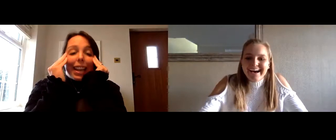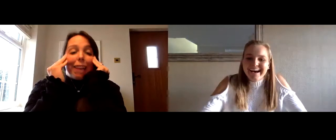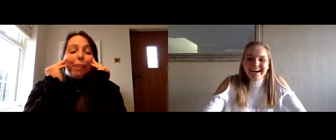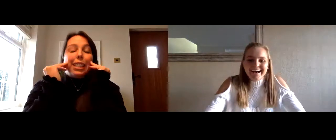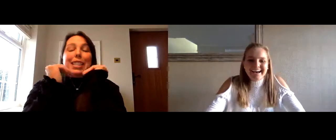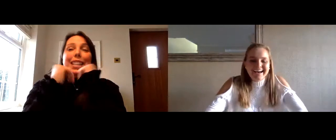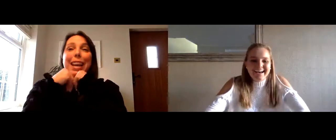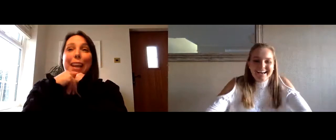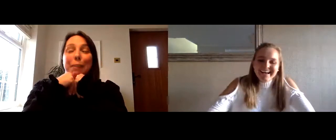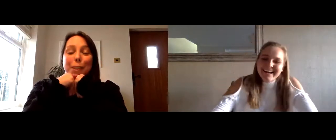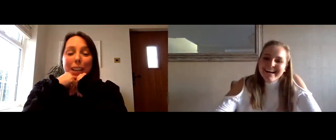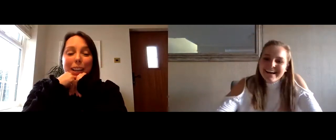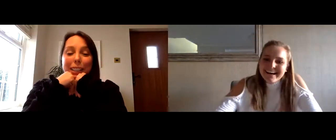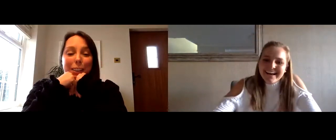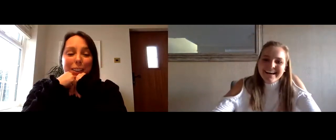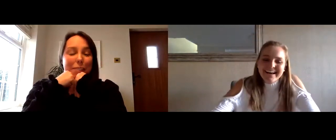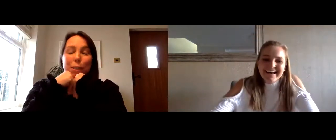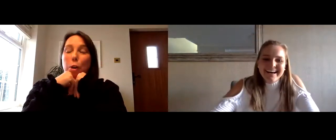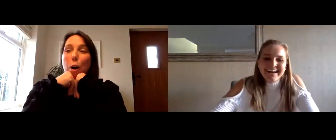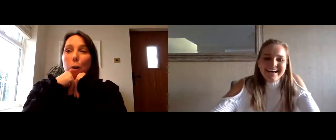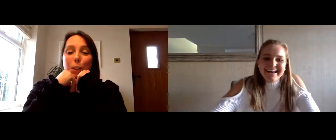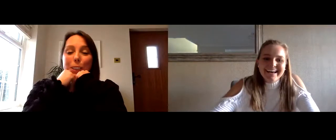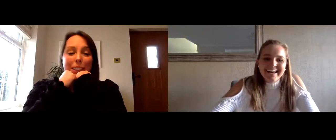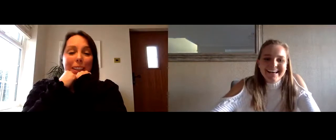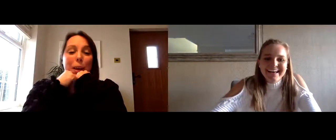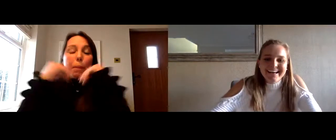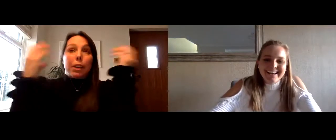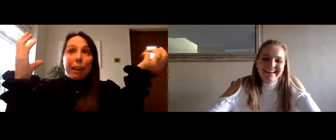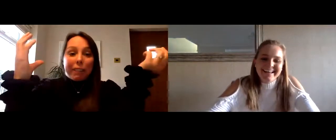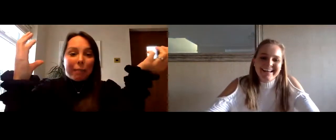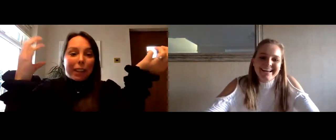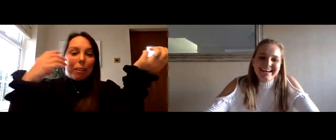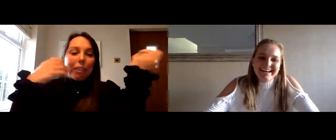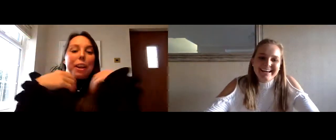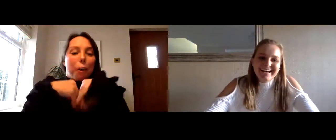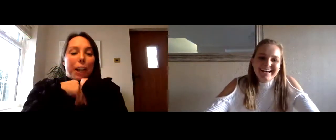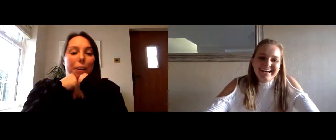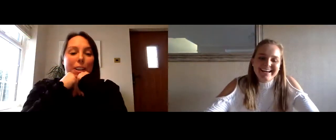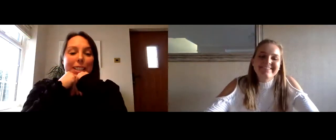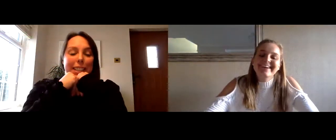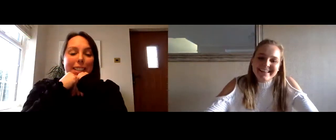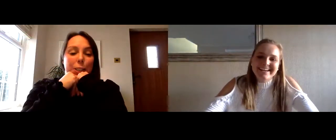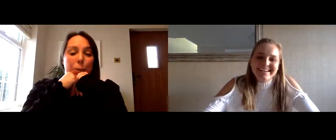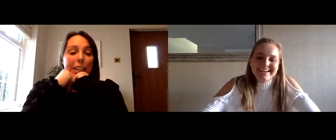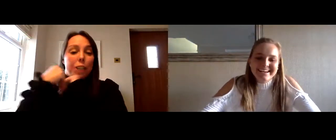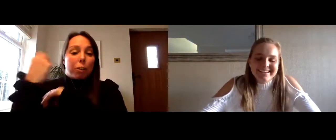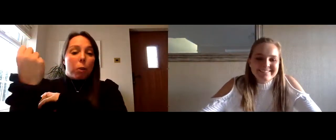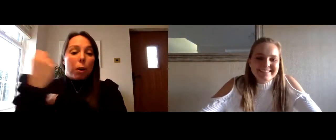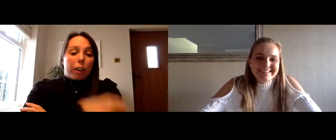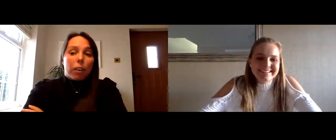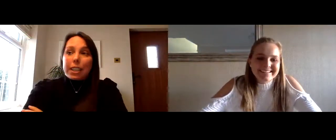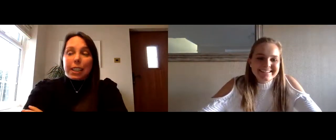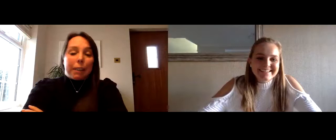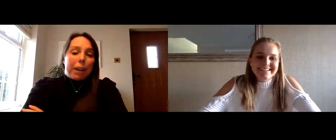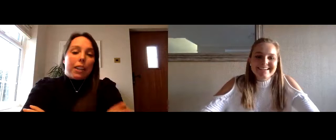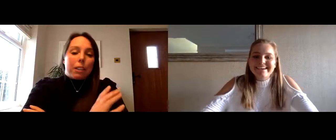getting hit with a stick it was i don't it was cold and because my family were very hockey orientated so i actually grew